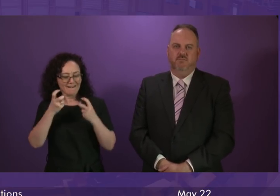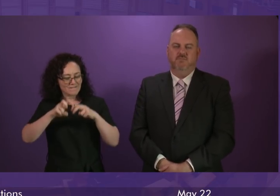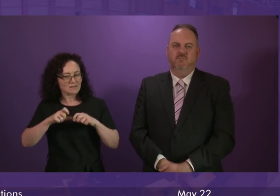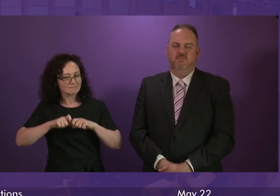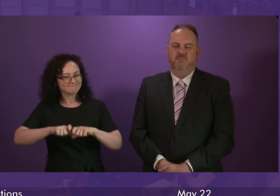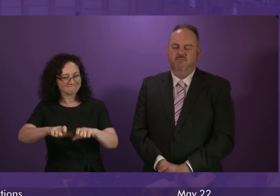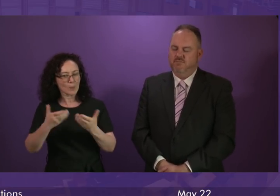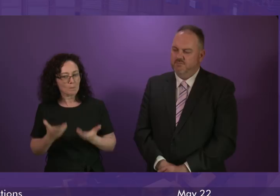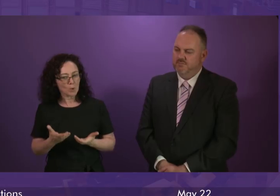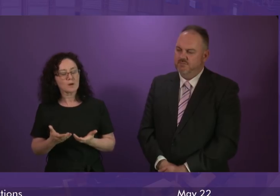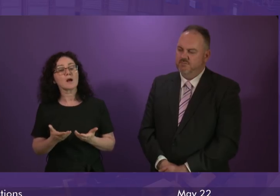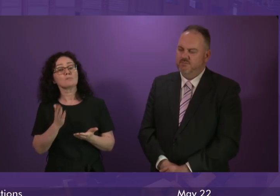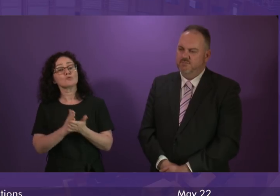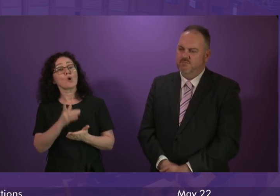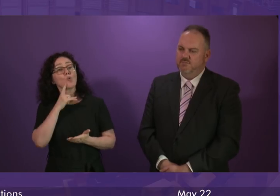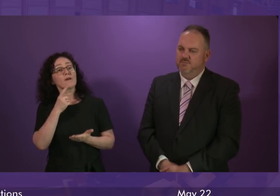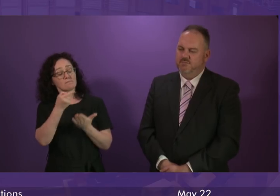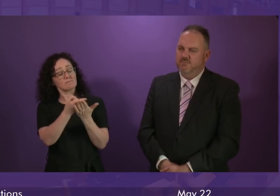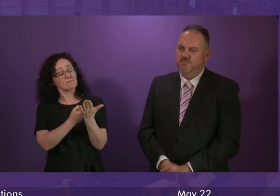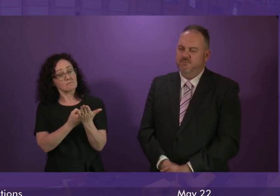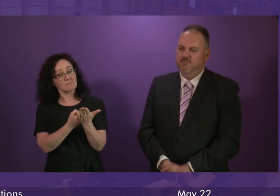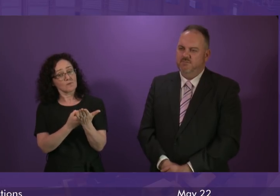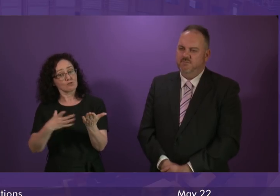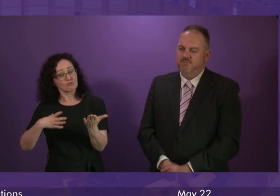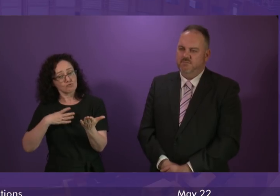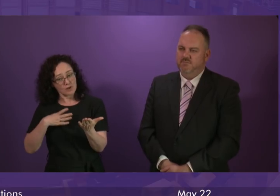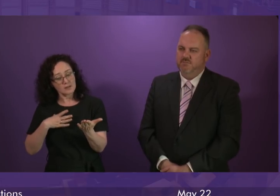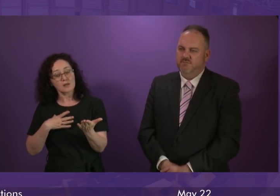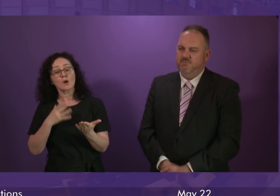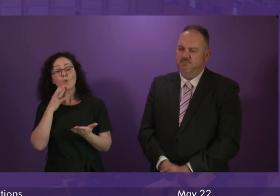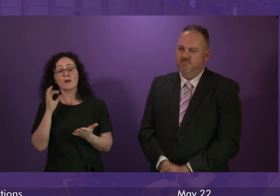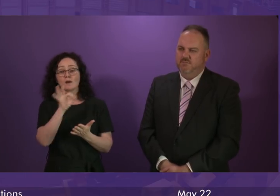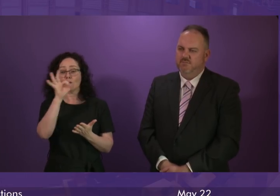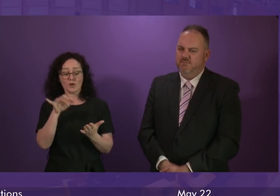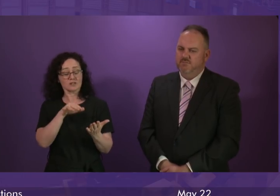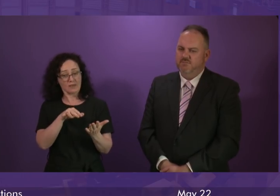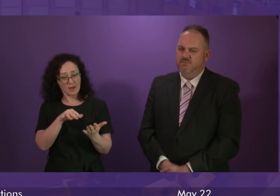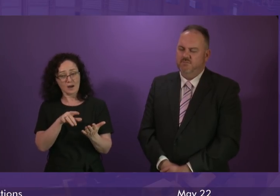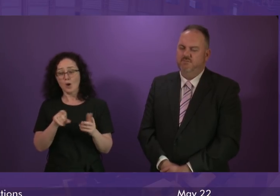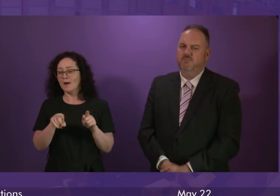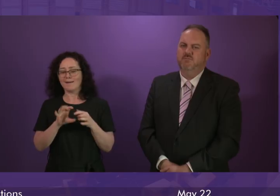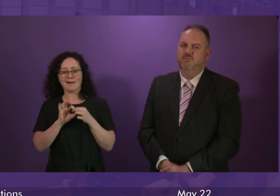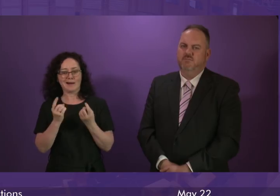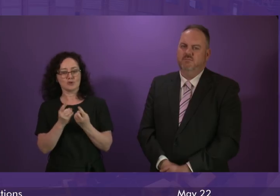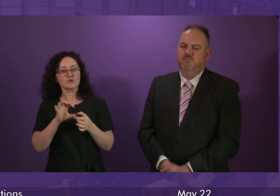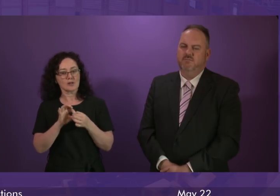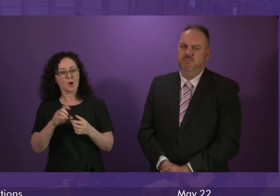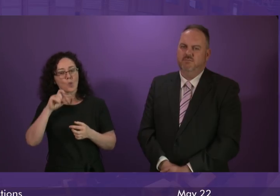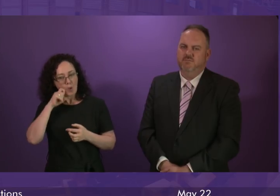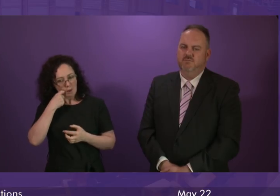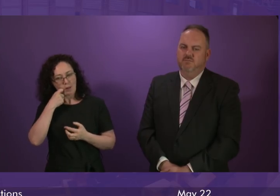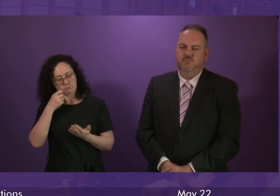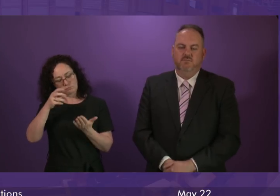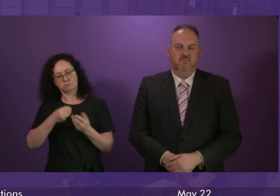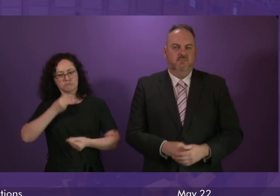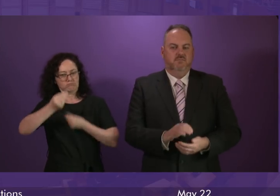concluded, I'm sure both the Chief Constable and if there are any lessons or questions that are raised in that for the Scottish Government that these will be properly addressed at